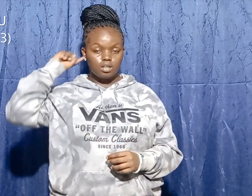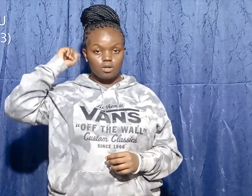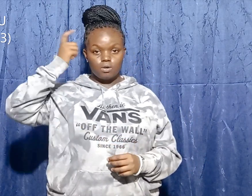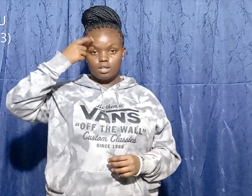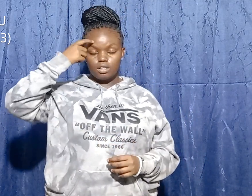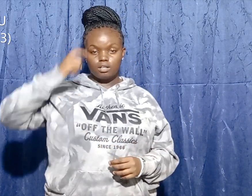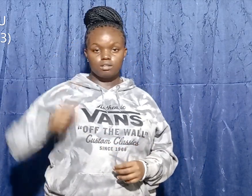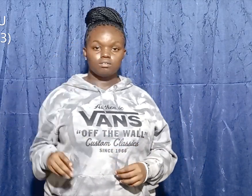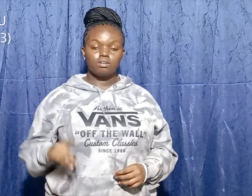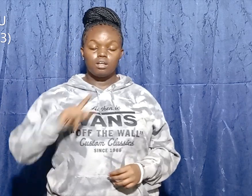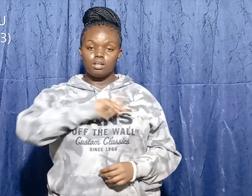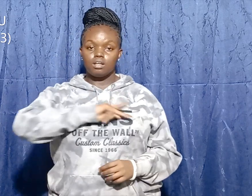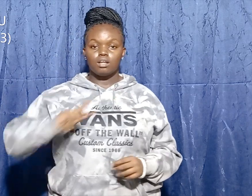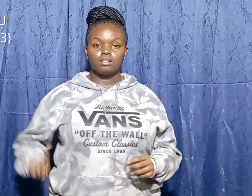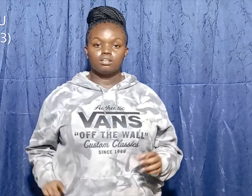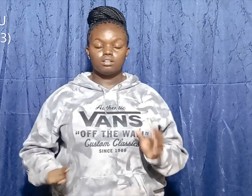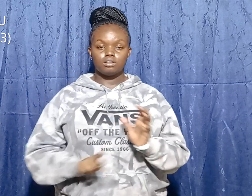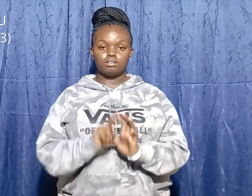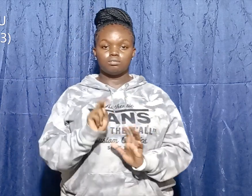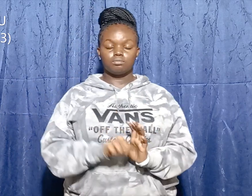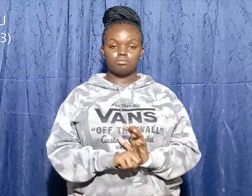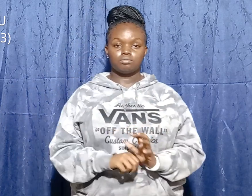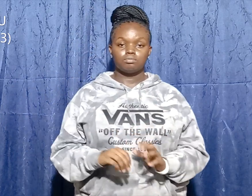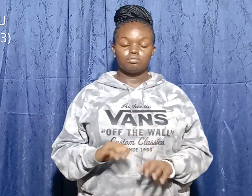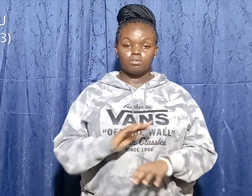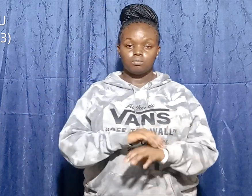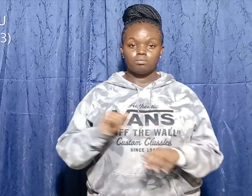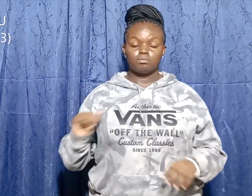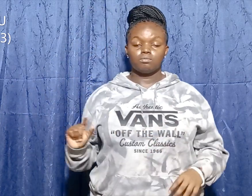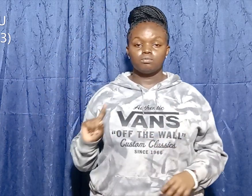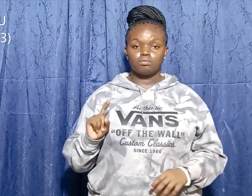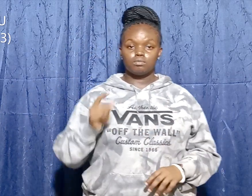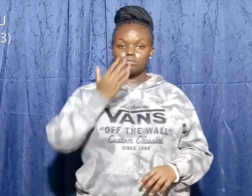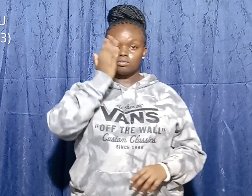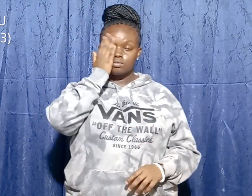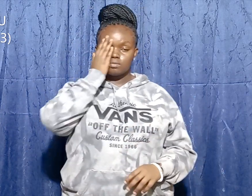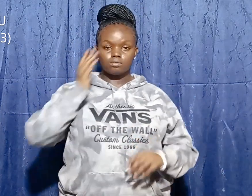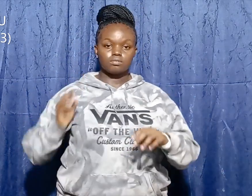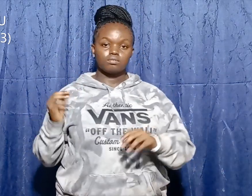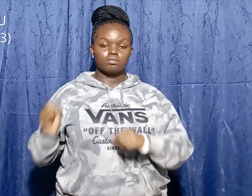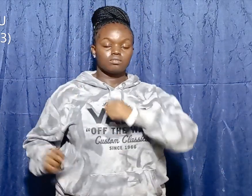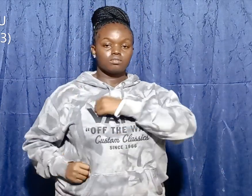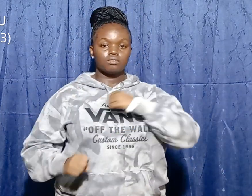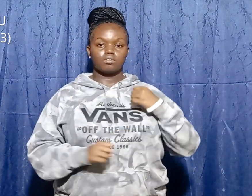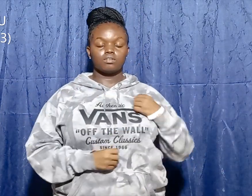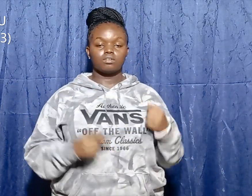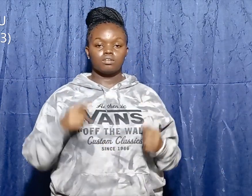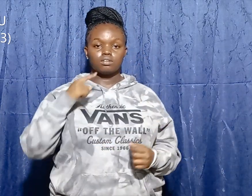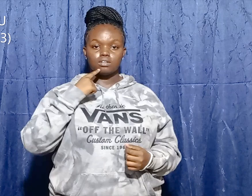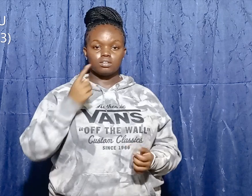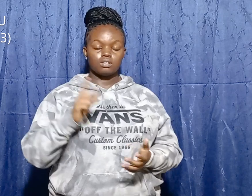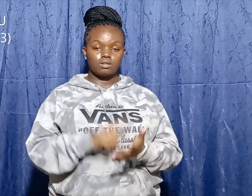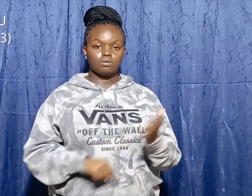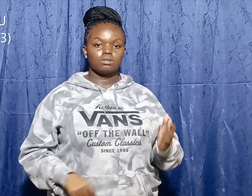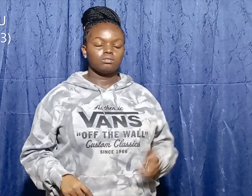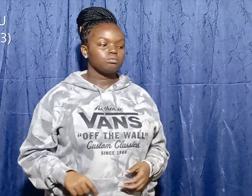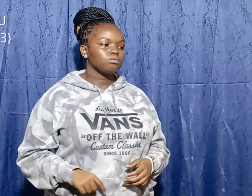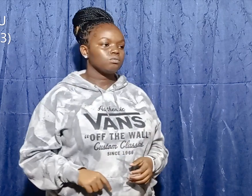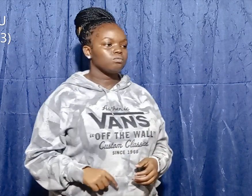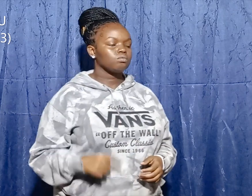King Saul called one of the Israelite soldiers and said, Who is the father of this one boy?